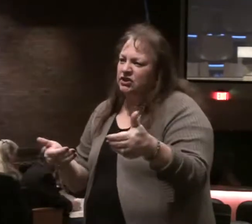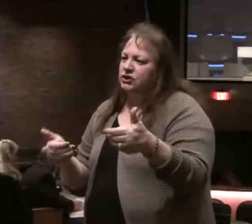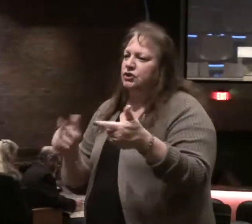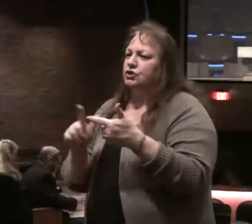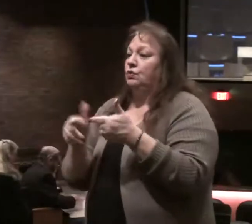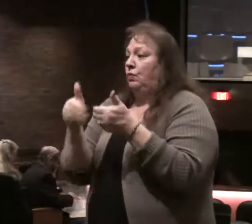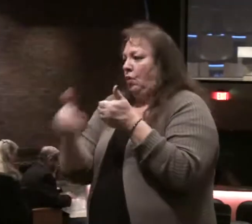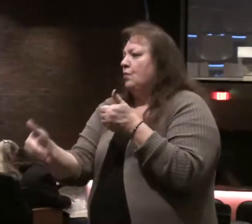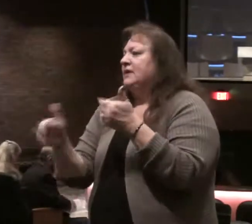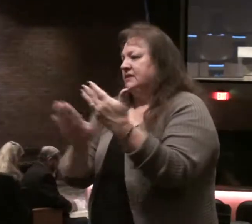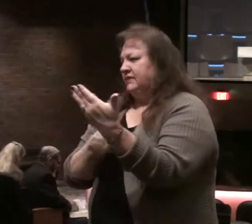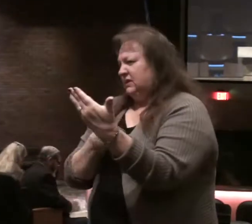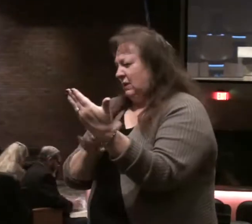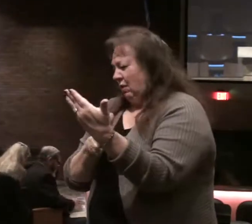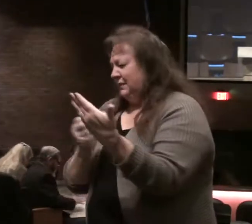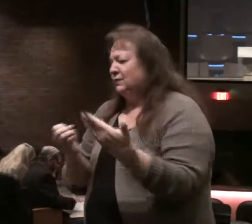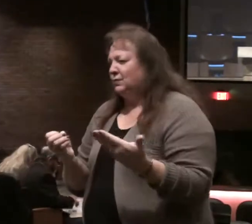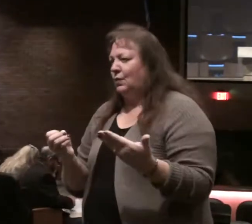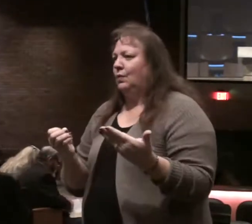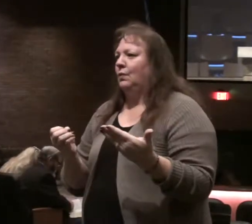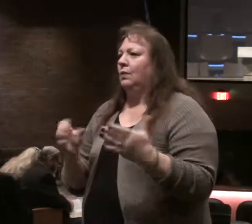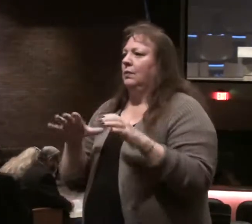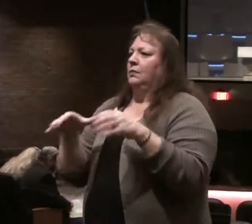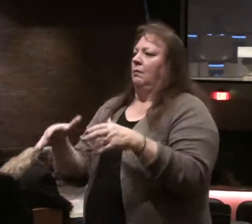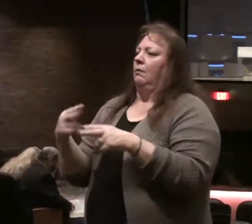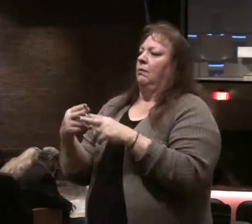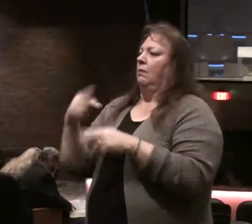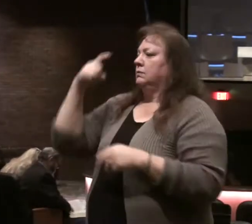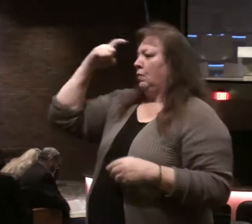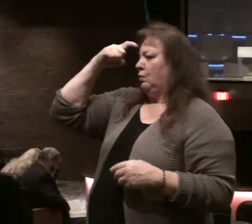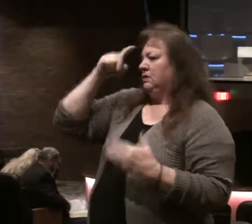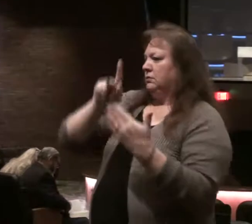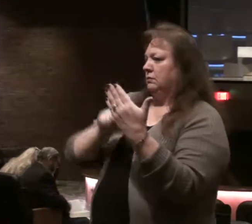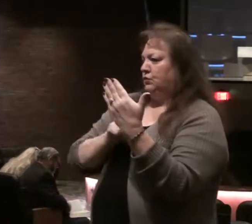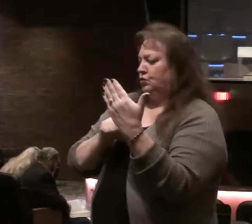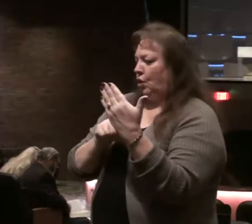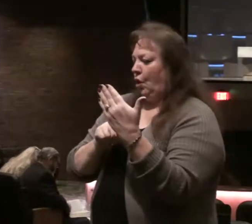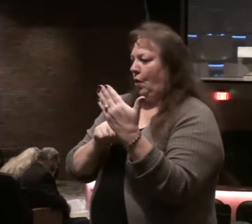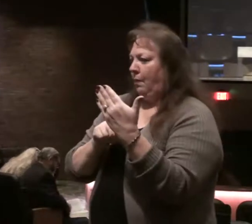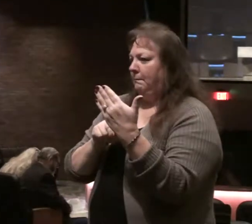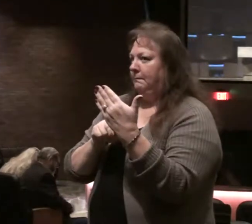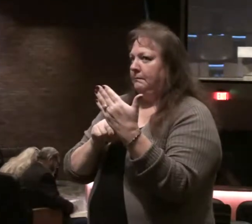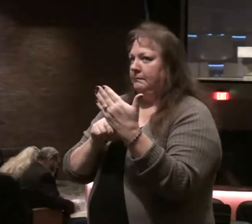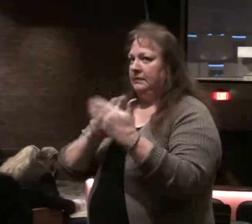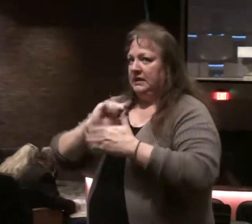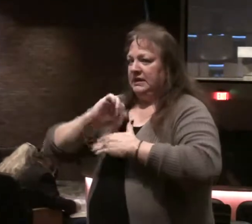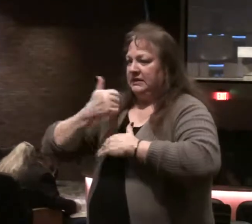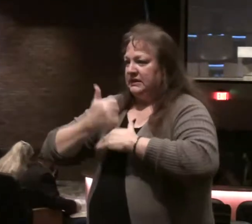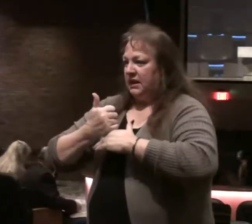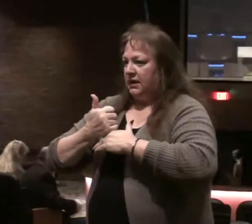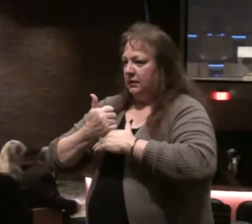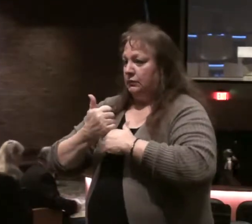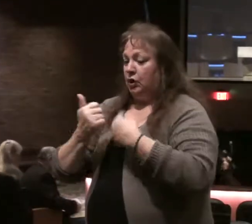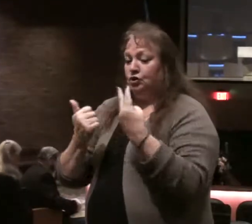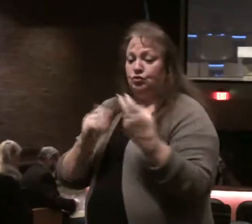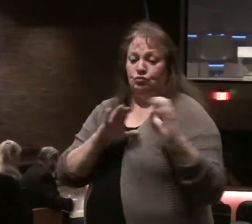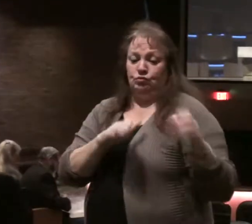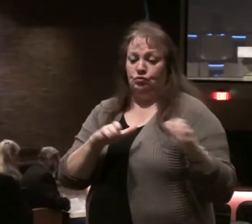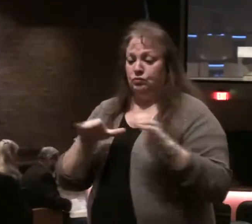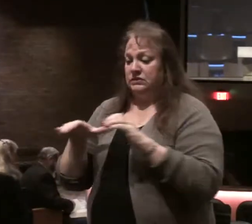psalms. And it's what we categorize as a wisdom psalm. It lays out two groups of people.